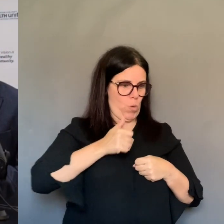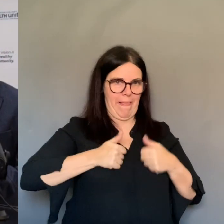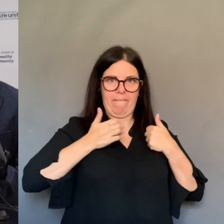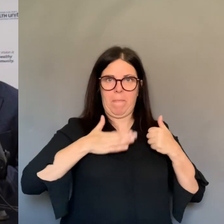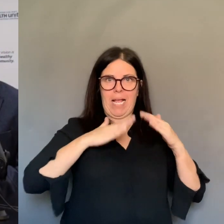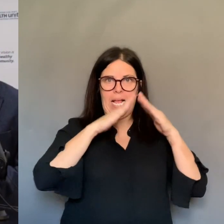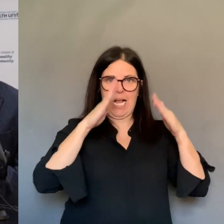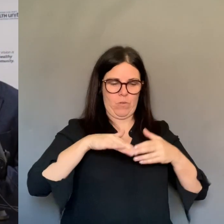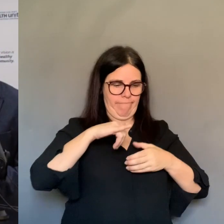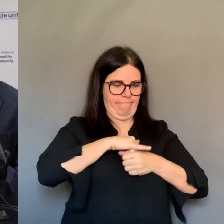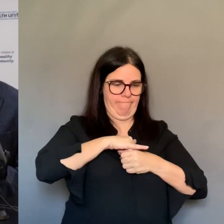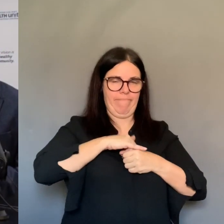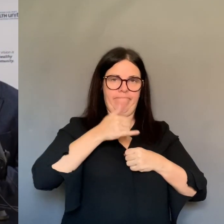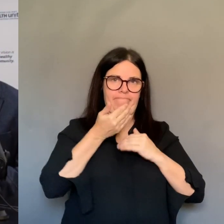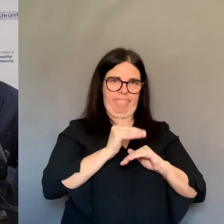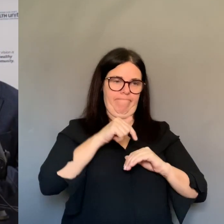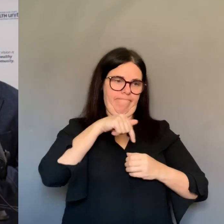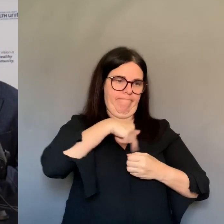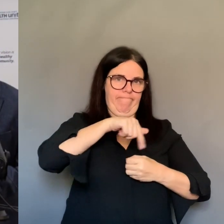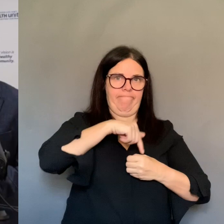Any questions from CDC?